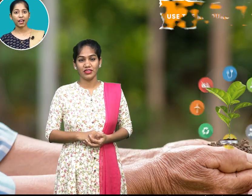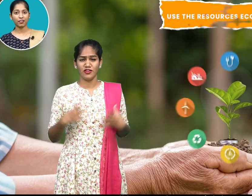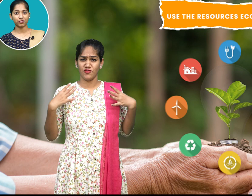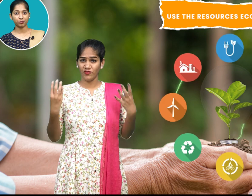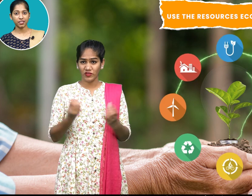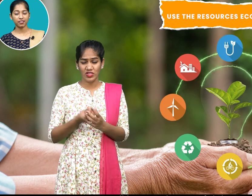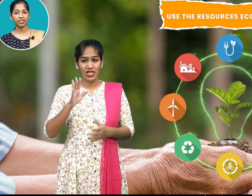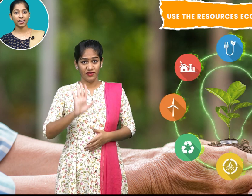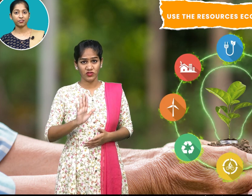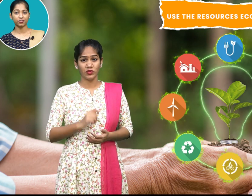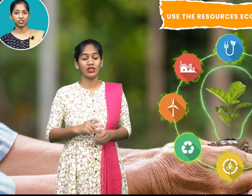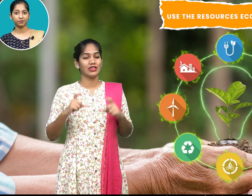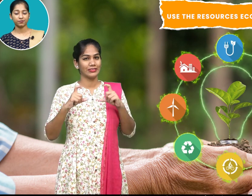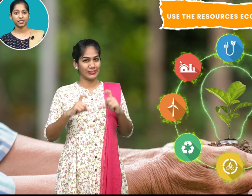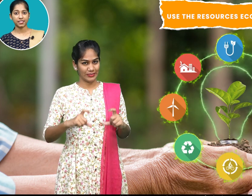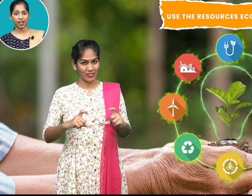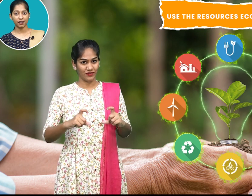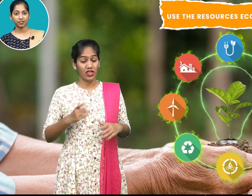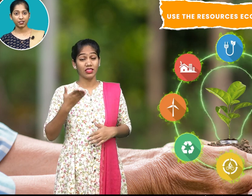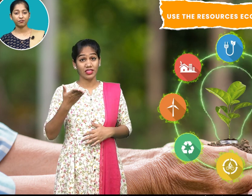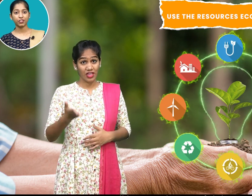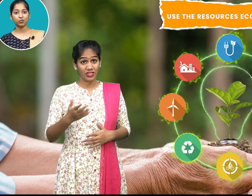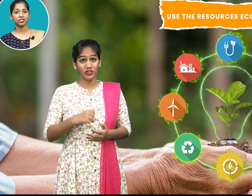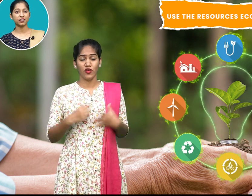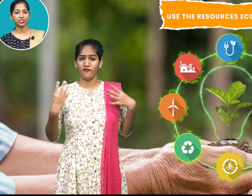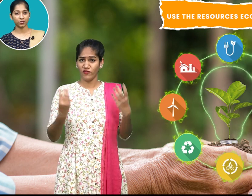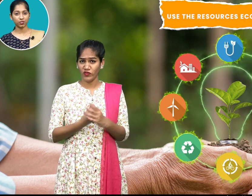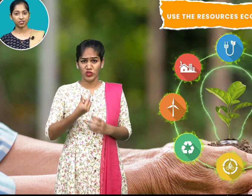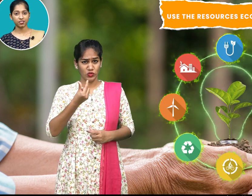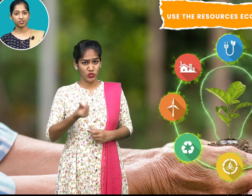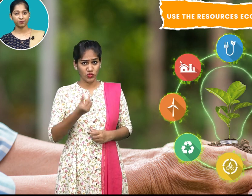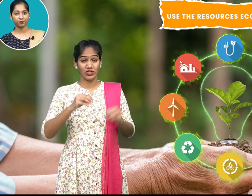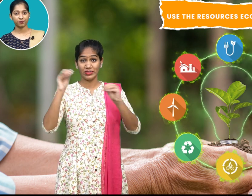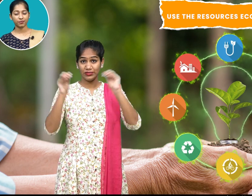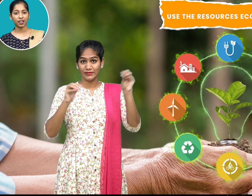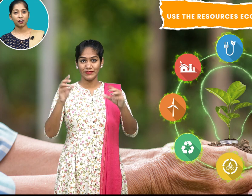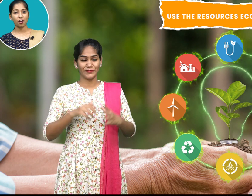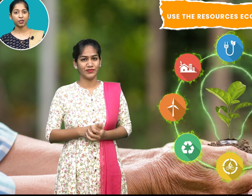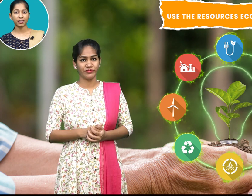have to be careful that we use the resources economically